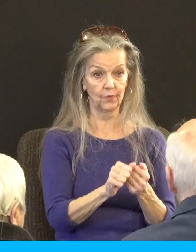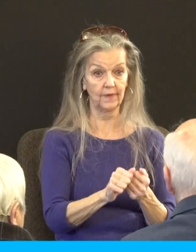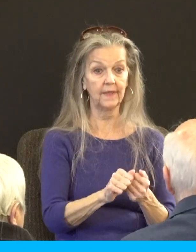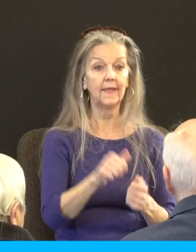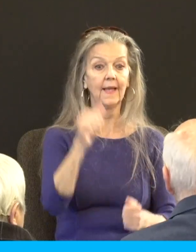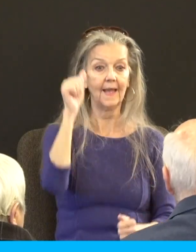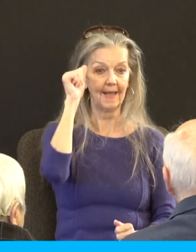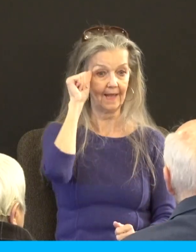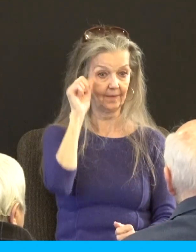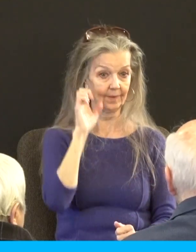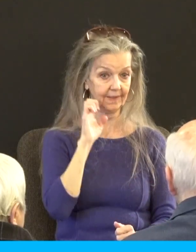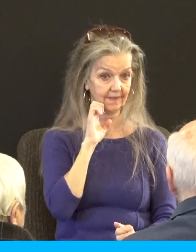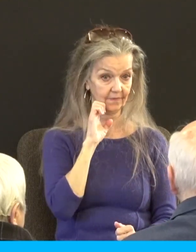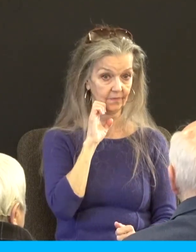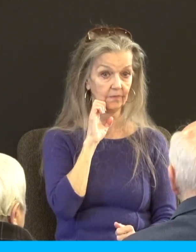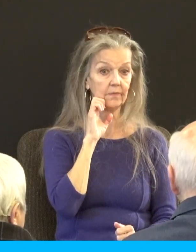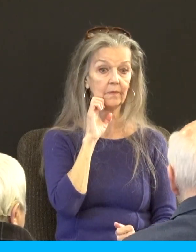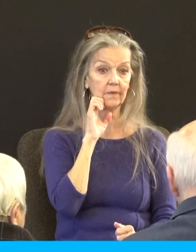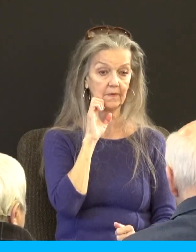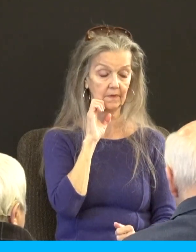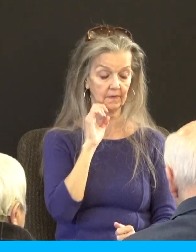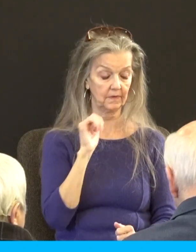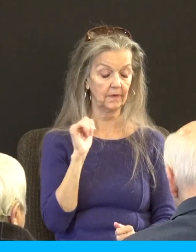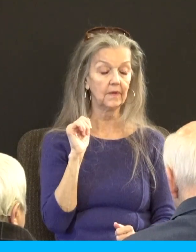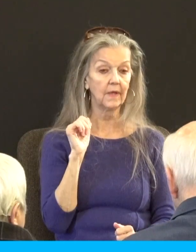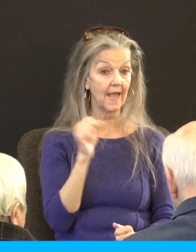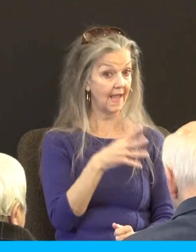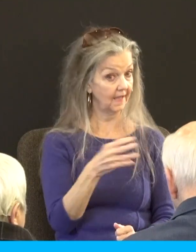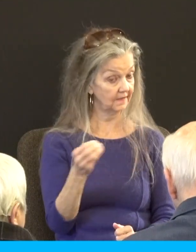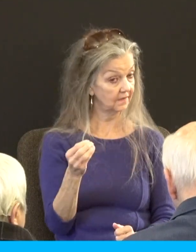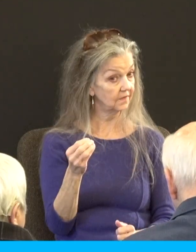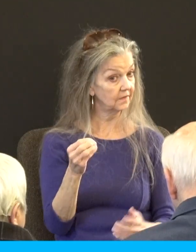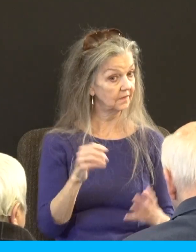Adam's relationship number one with God and with each other